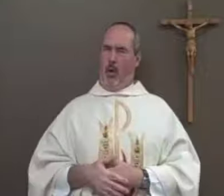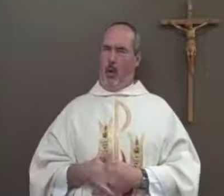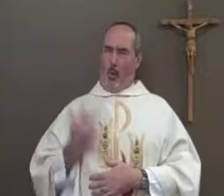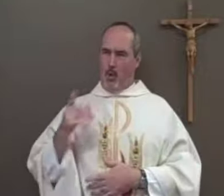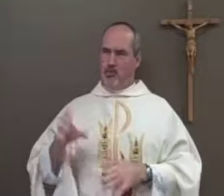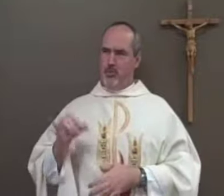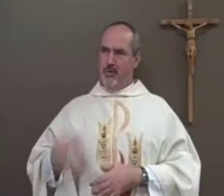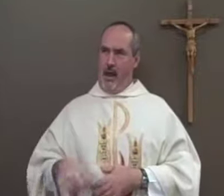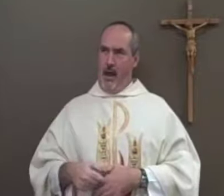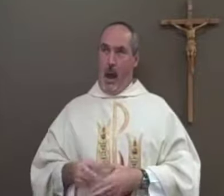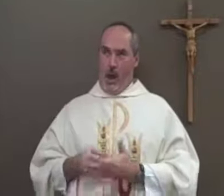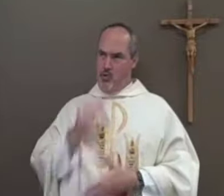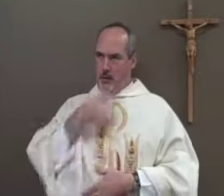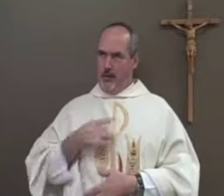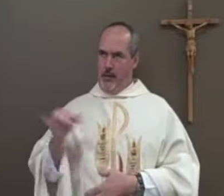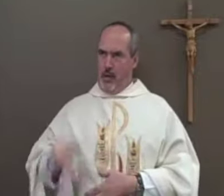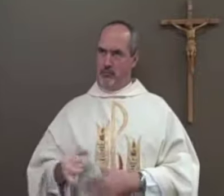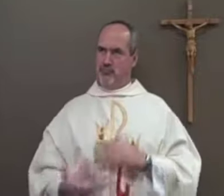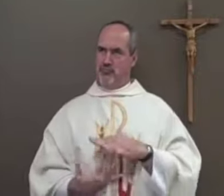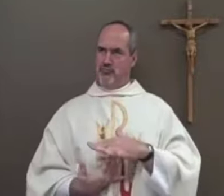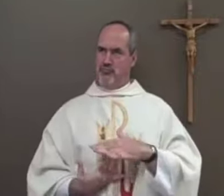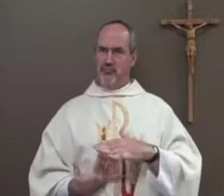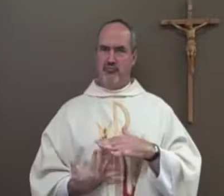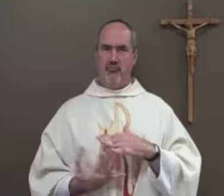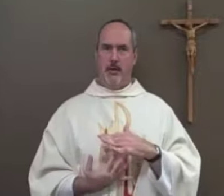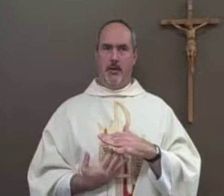or the surprises that he's given me and I might have been angry with him.